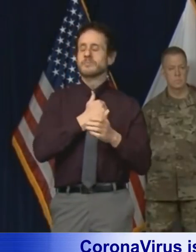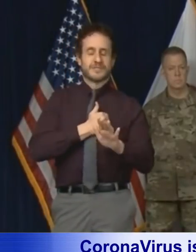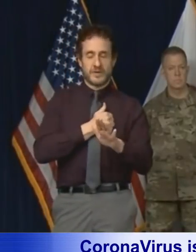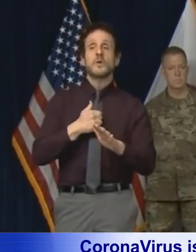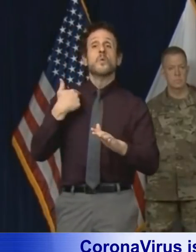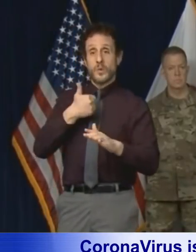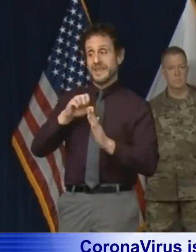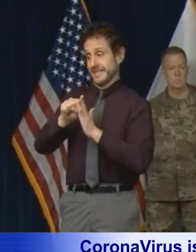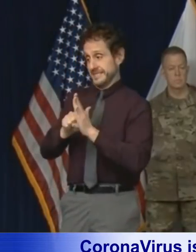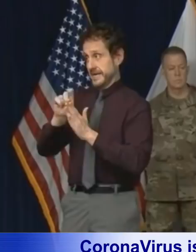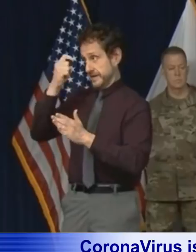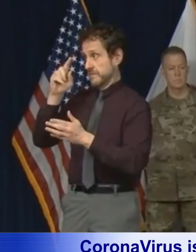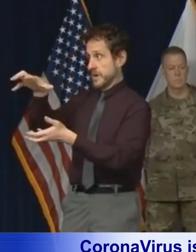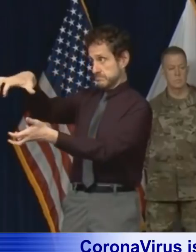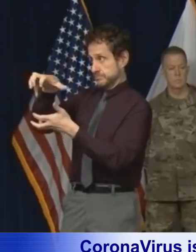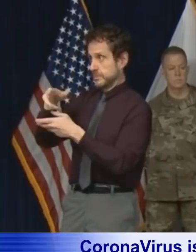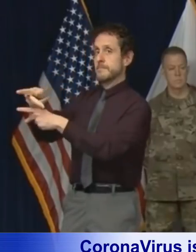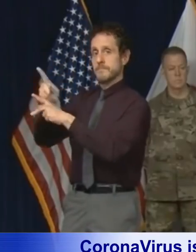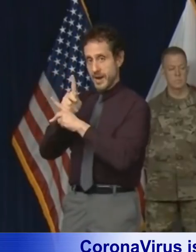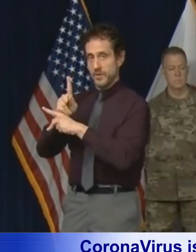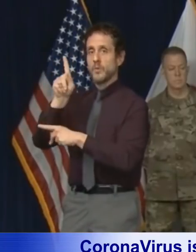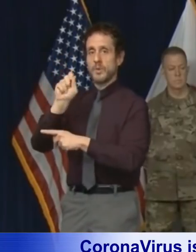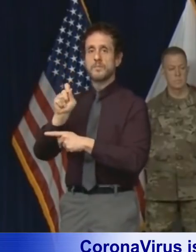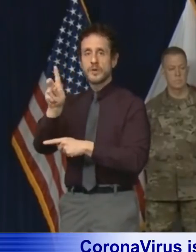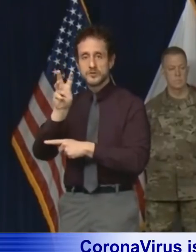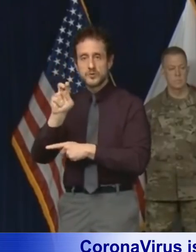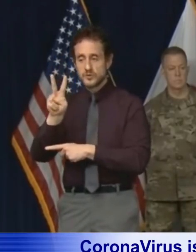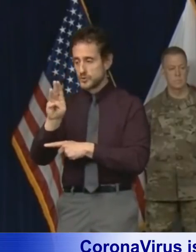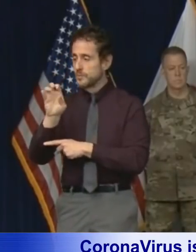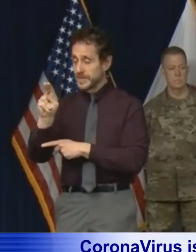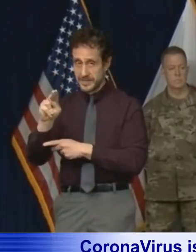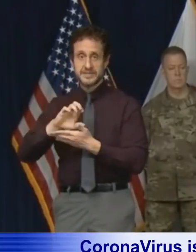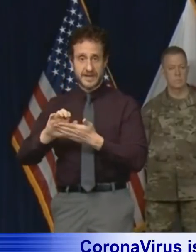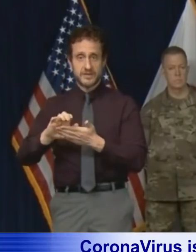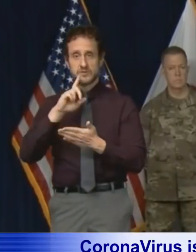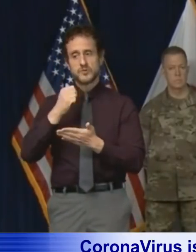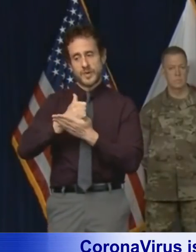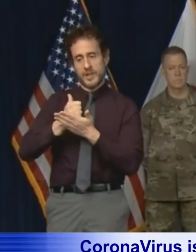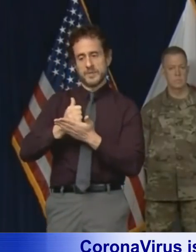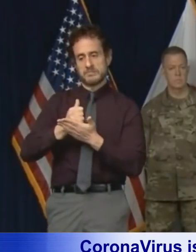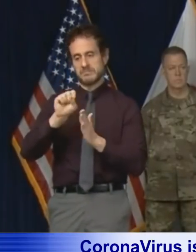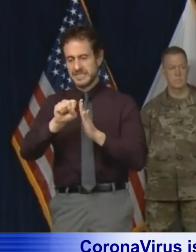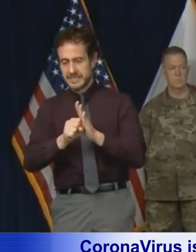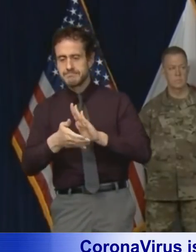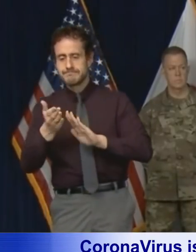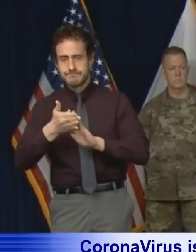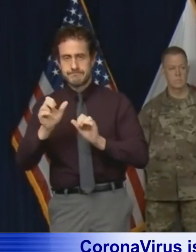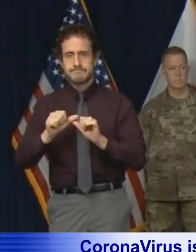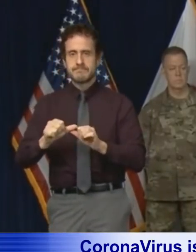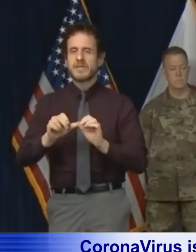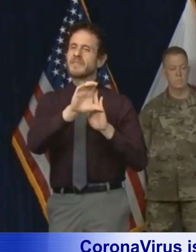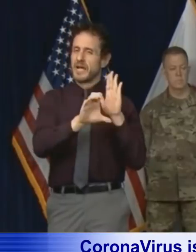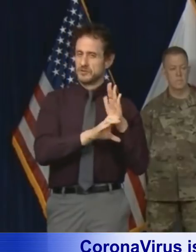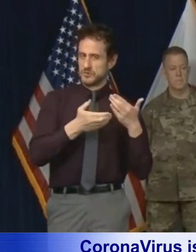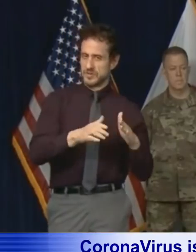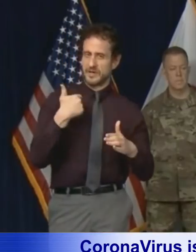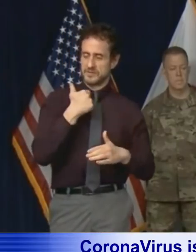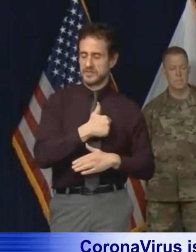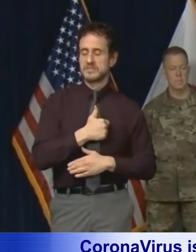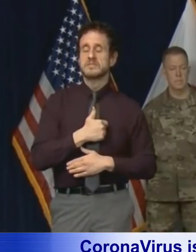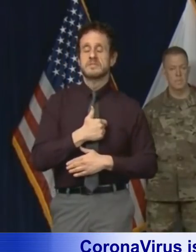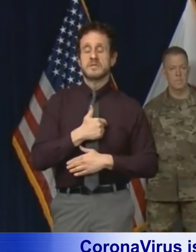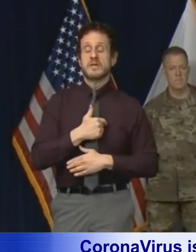one. Both treasurer Frerichs and Comptroller Mendoza have offered tremendously creative and